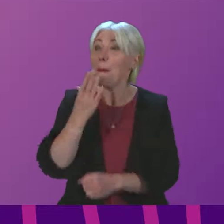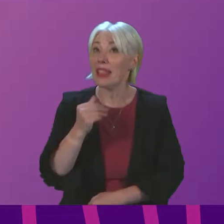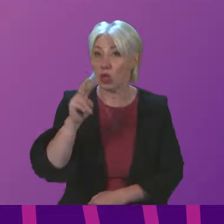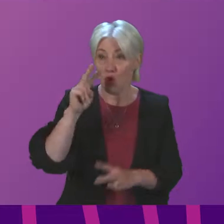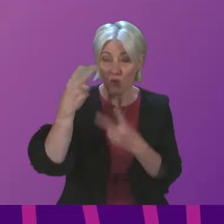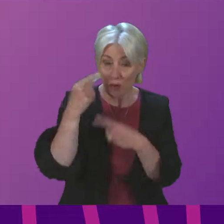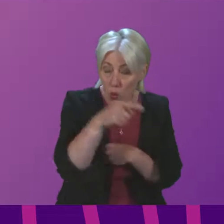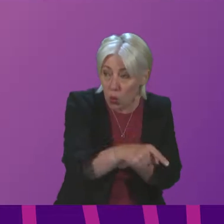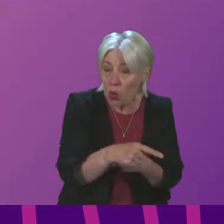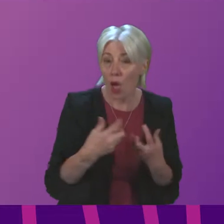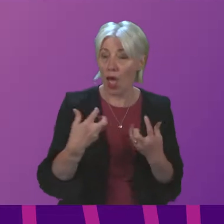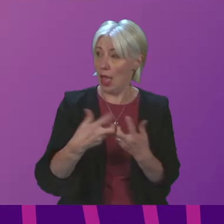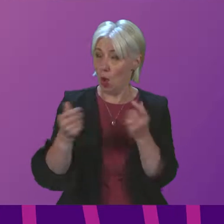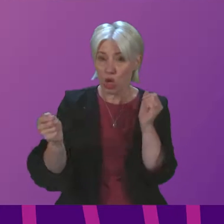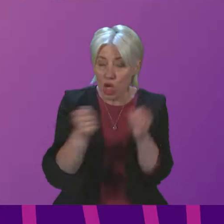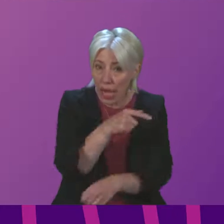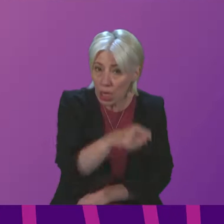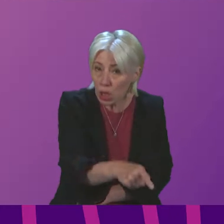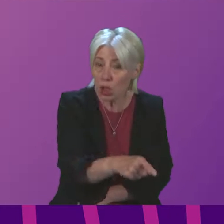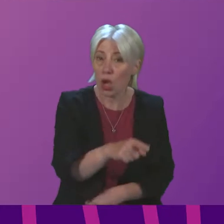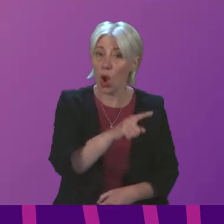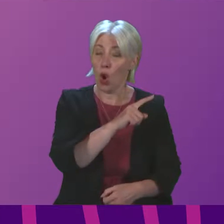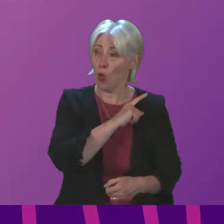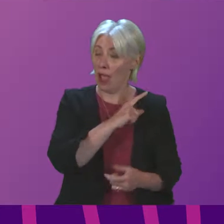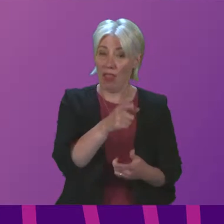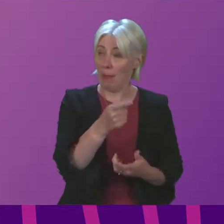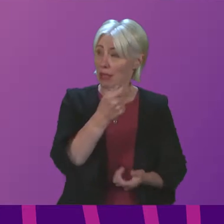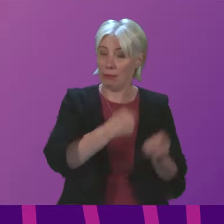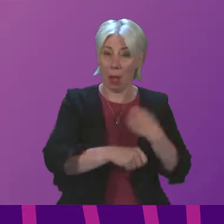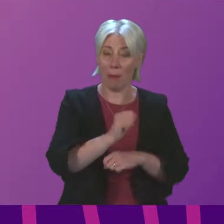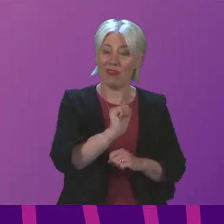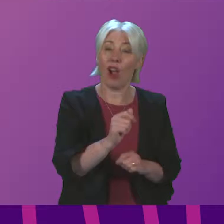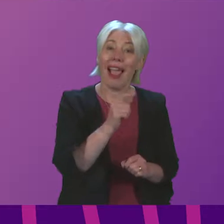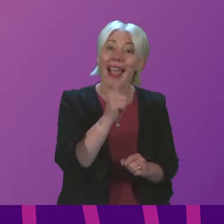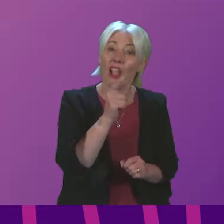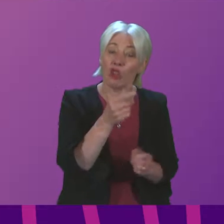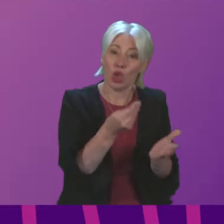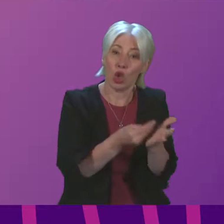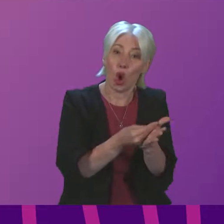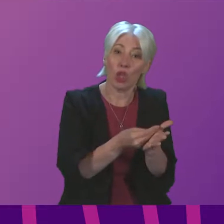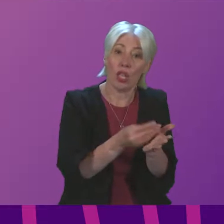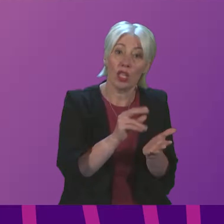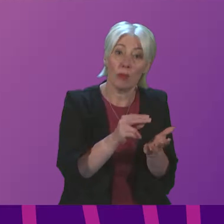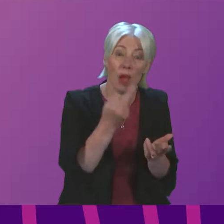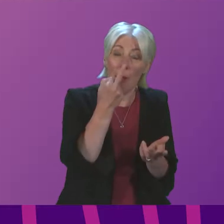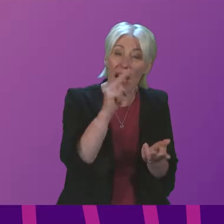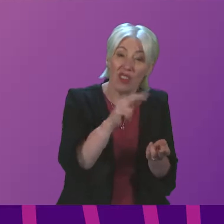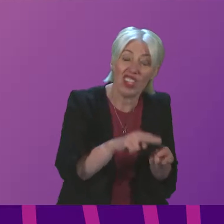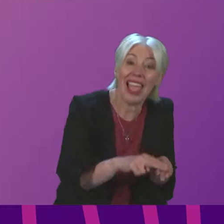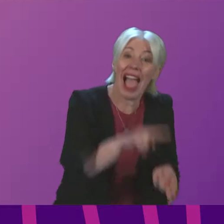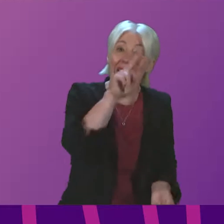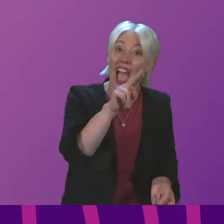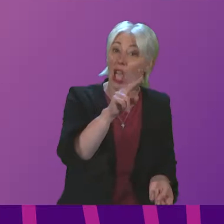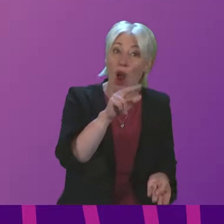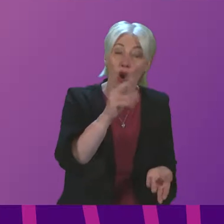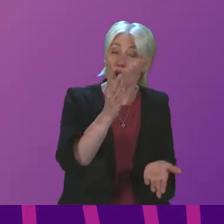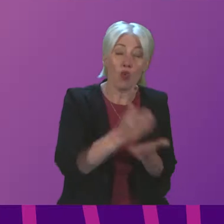how that can be changed, because then it is causing electricity prices to be artificially higher than they need to